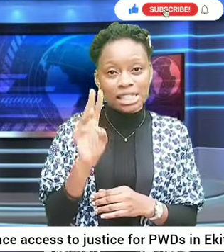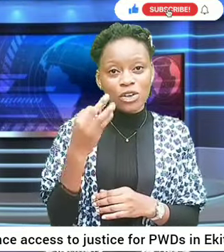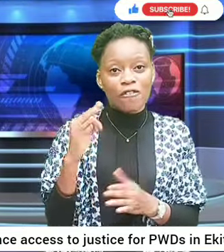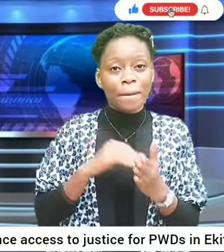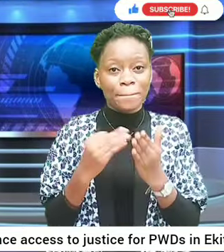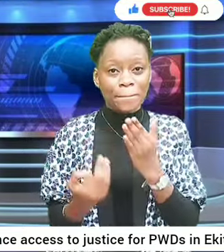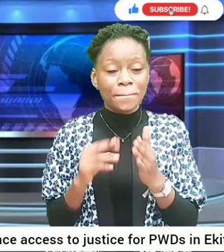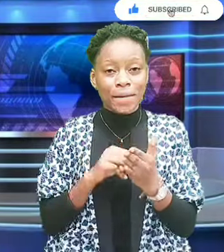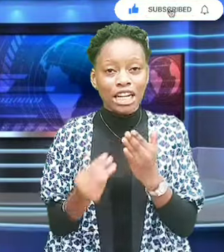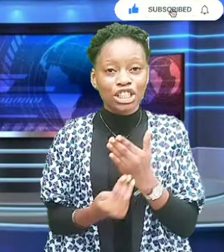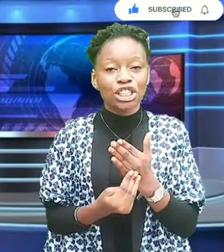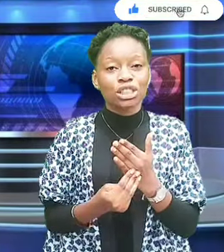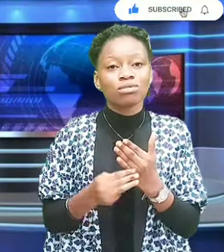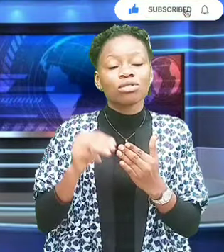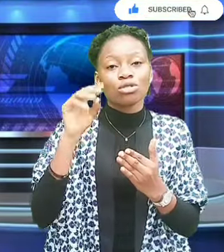2023